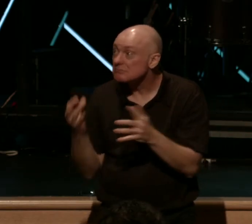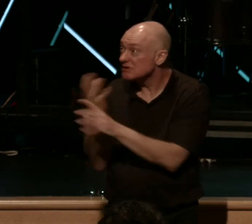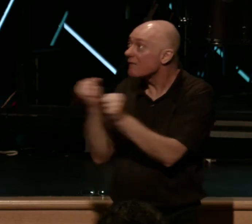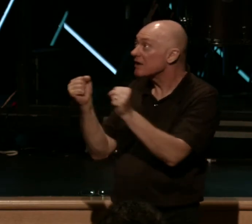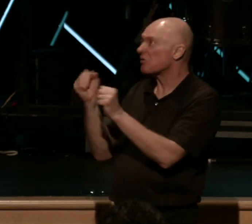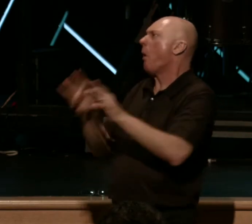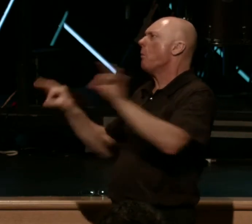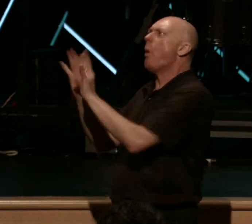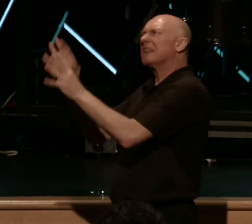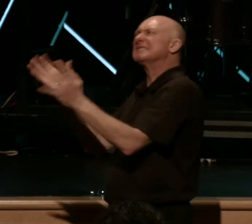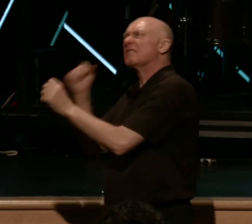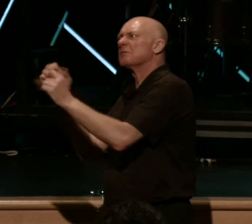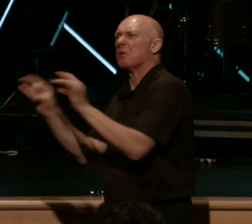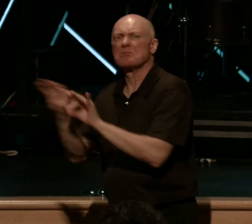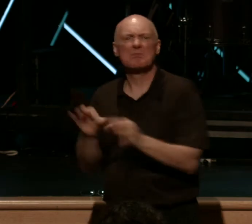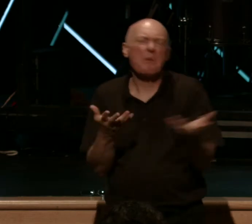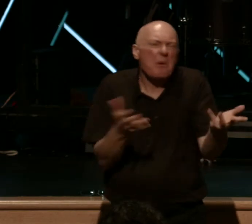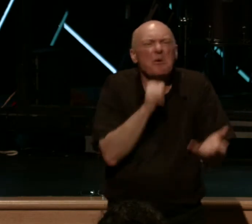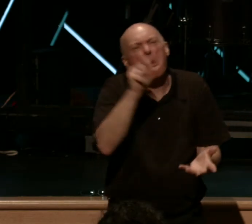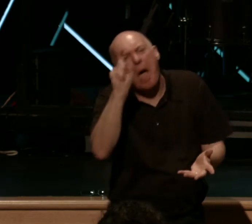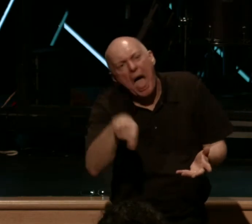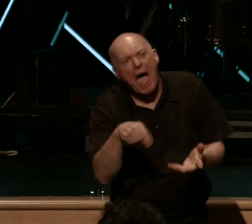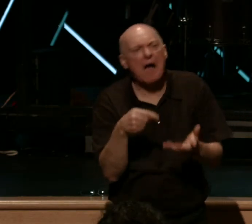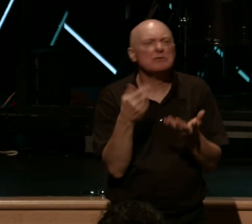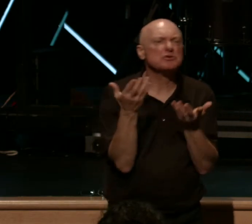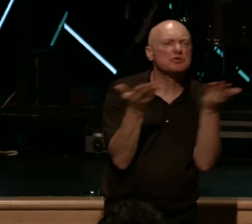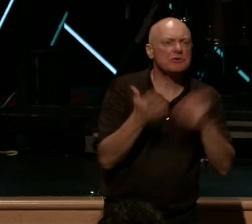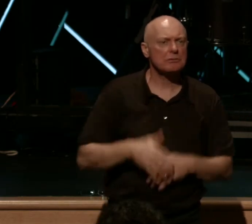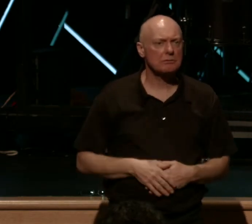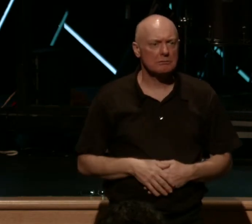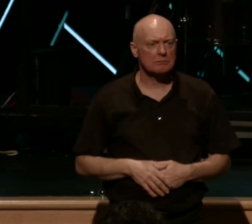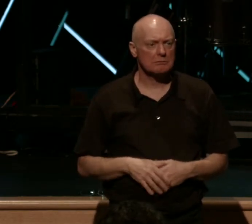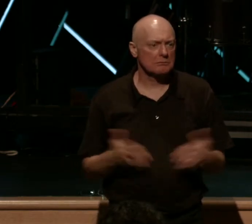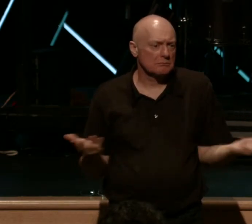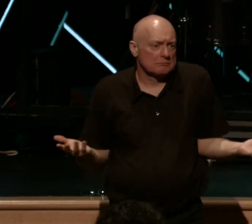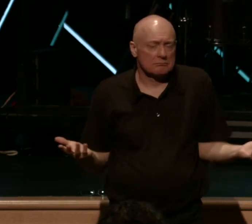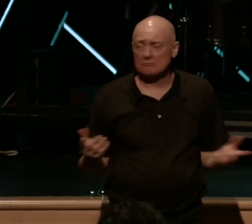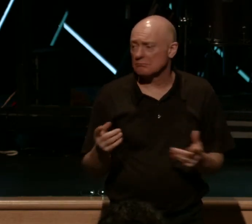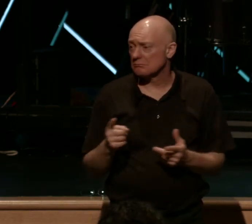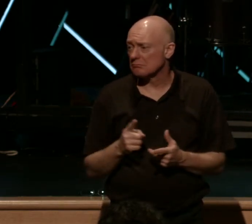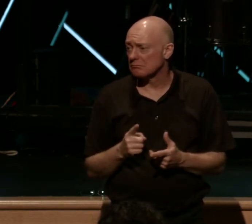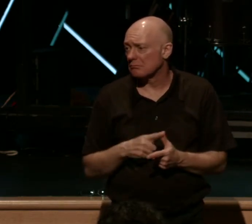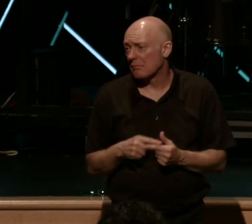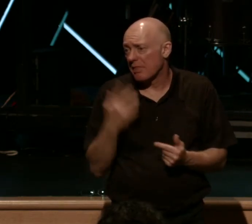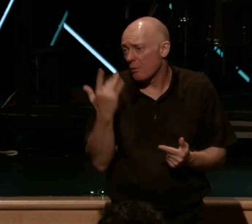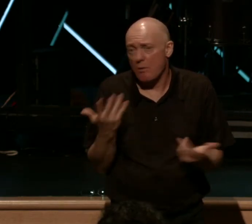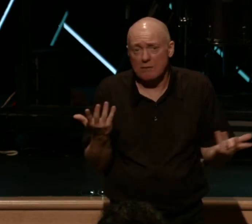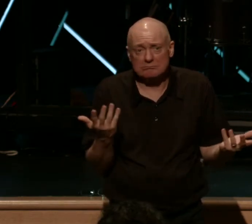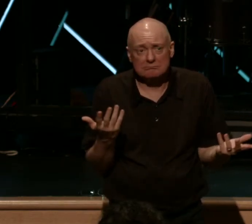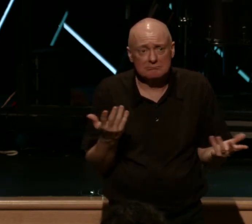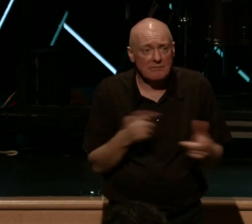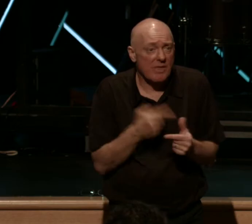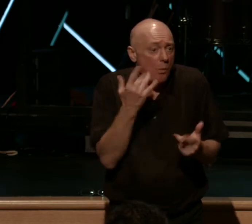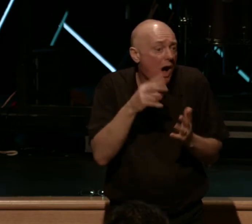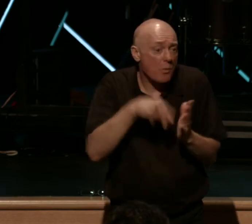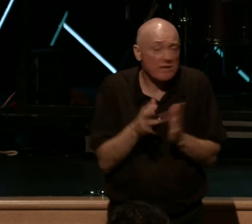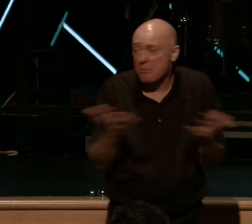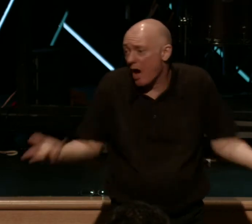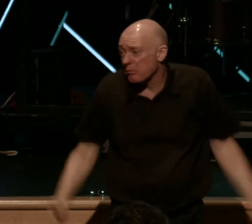then why would you even engage in spiritual disciplines? Like, why do I even read the Bible? Whether I read the Bible or not, I'm still going to heaven,